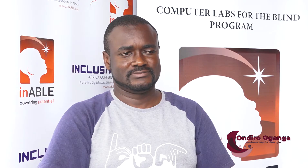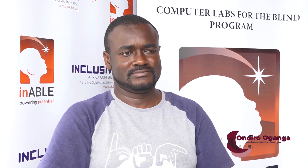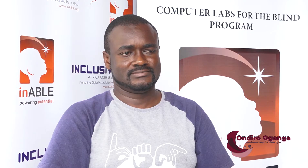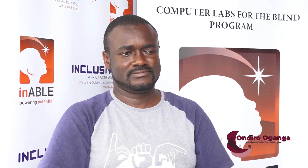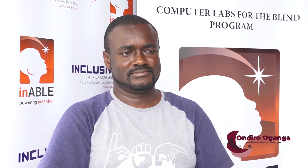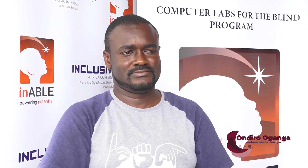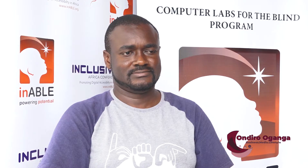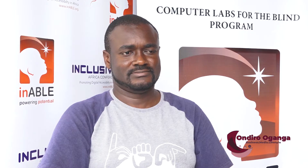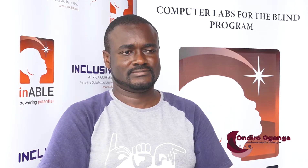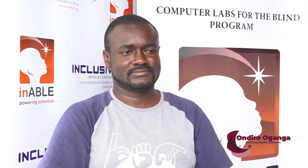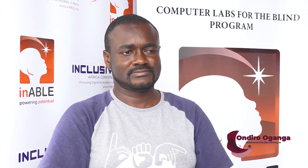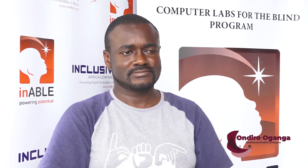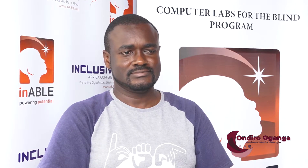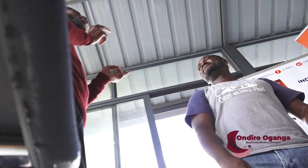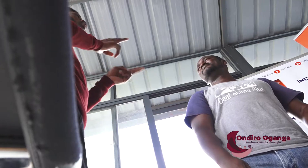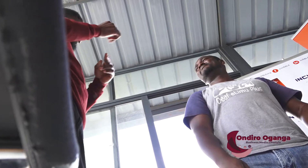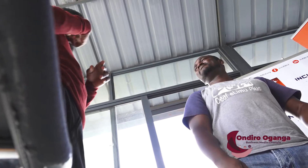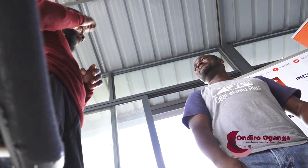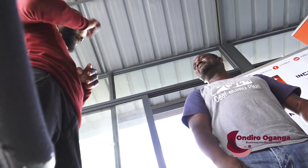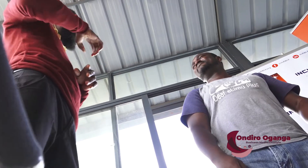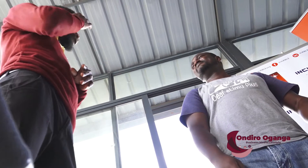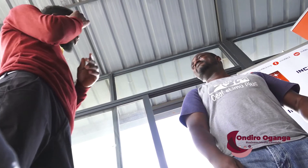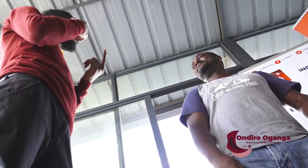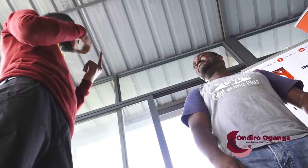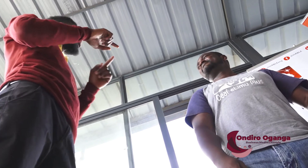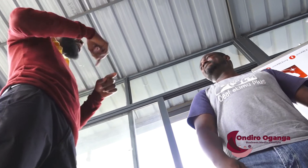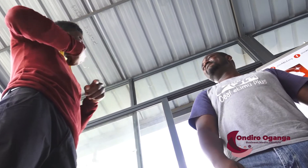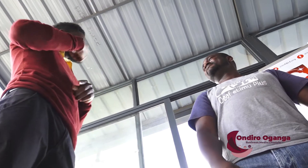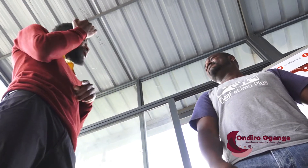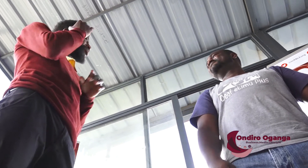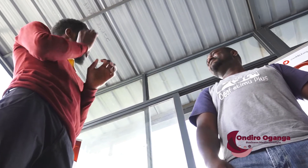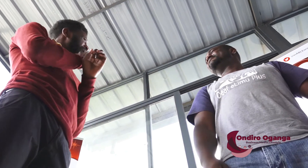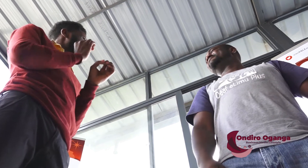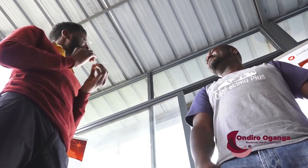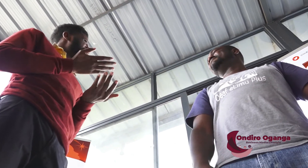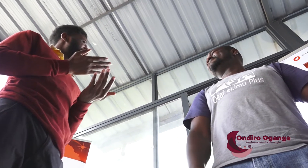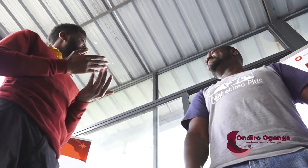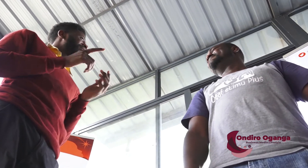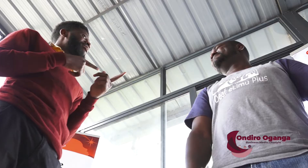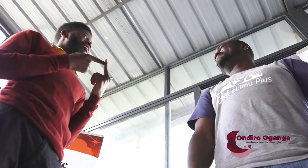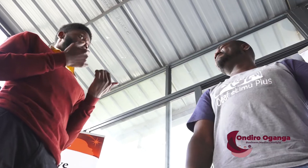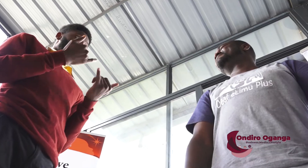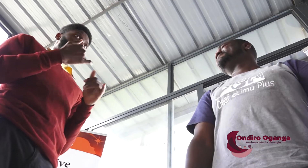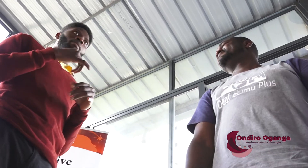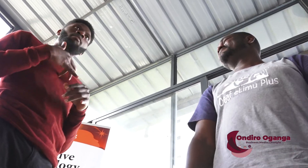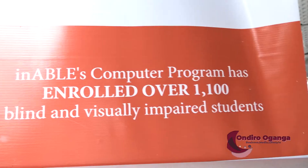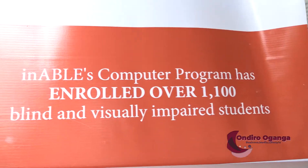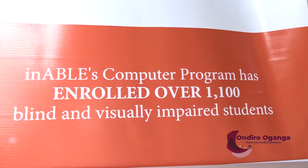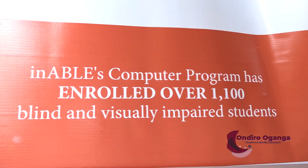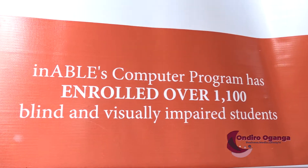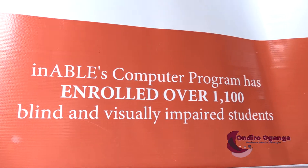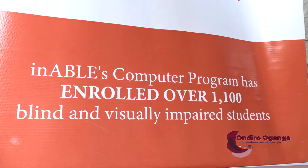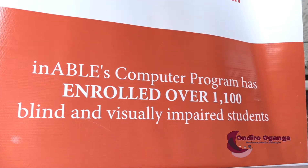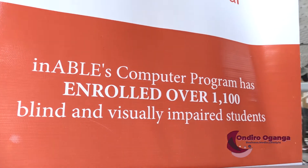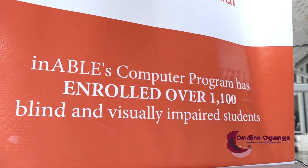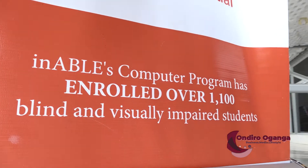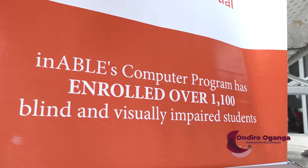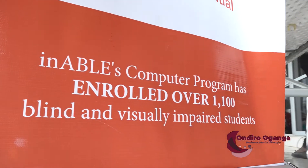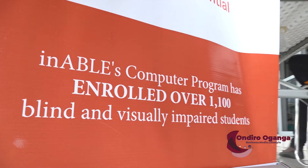you to come up with a word from them. Despite the progress that is being made to digitally include the deaf, Hudson says access to